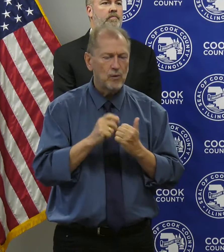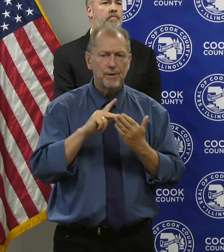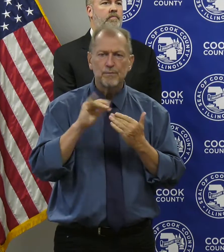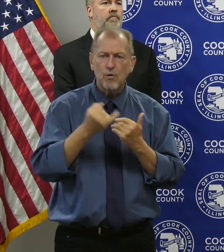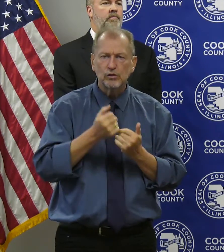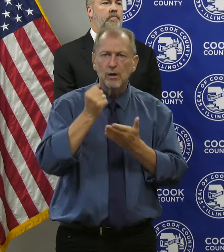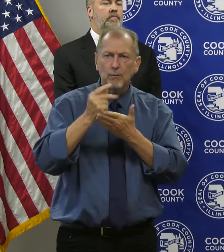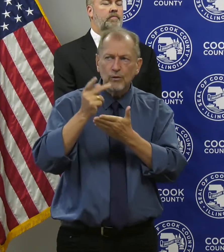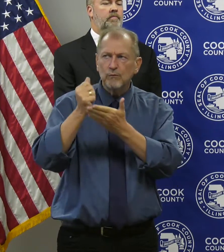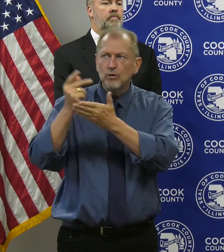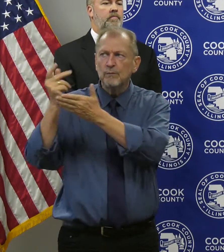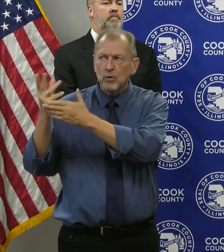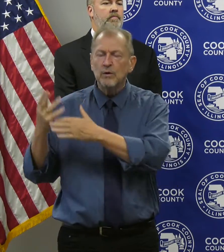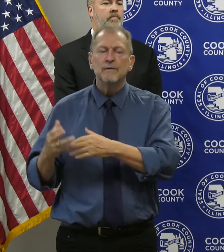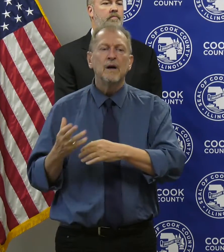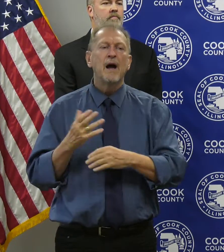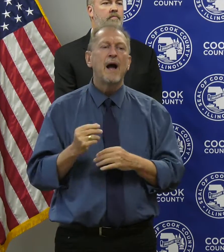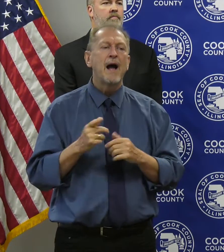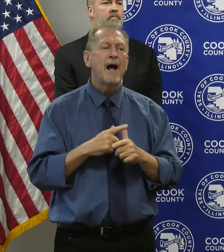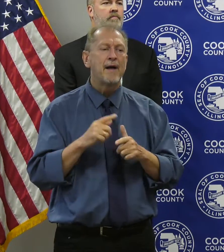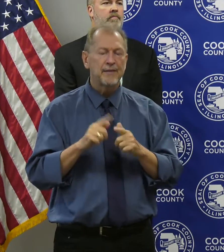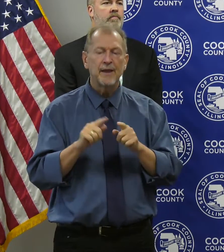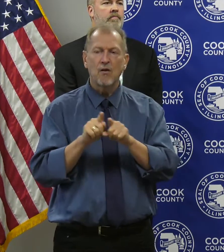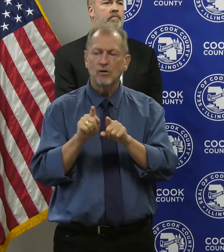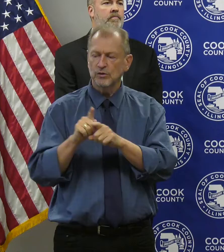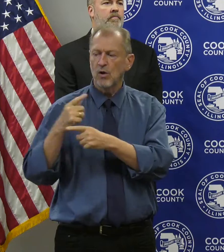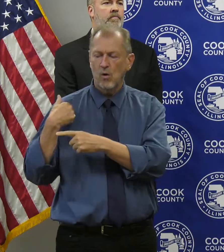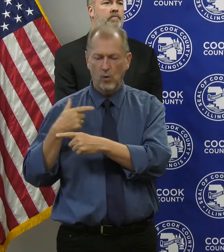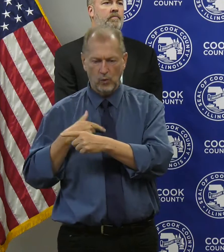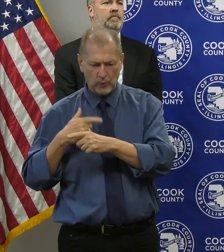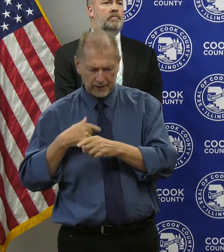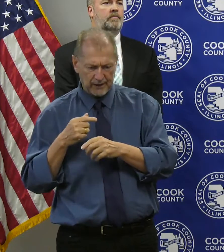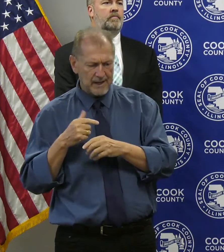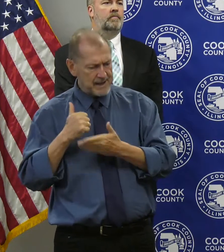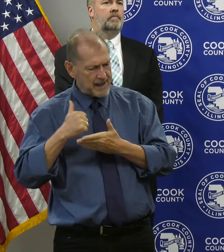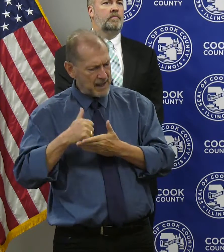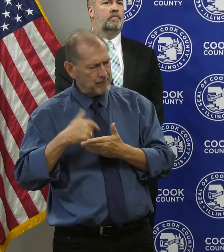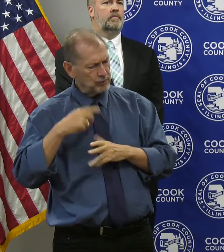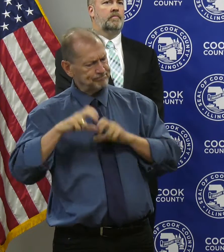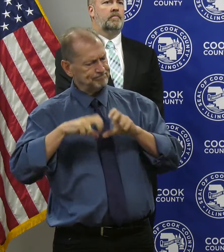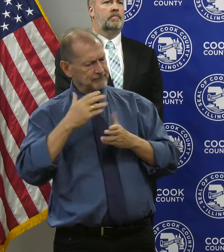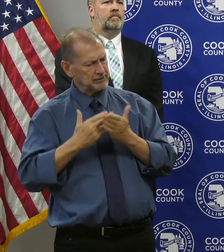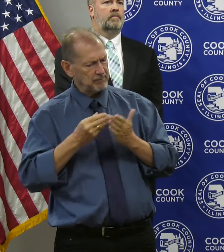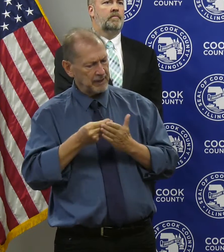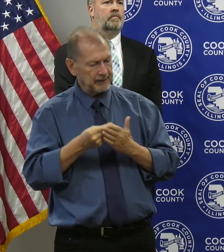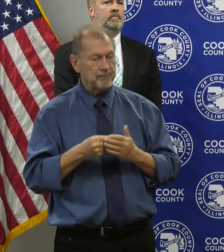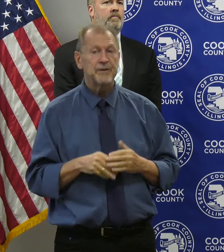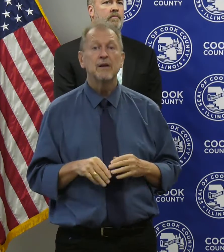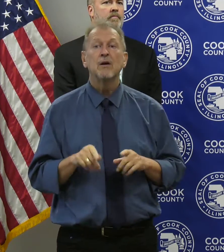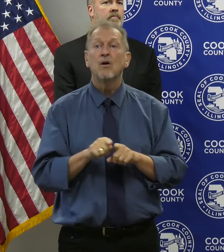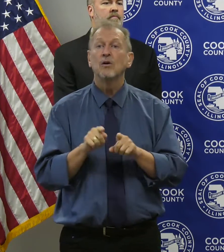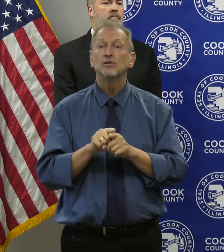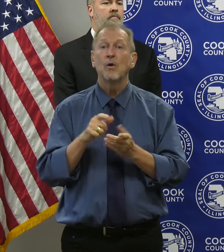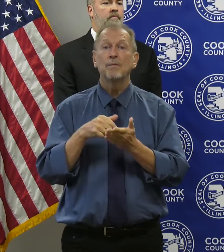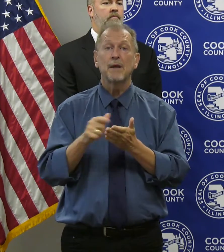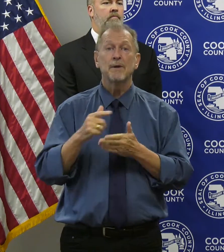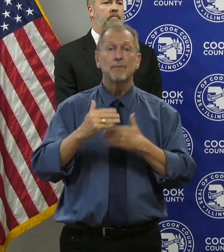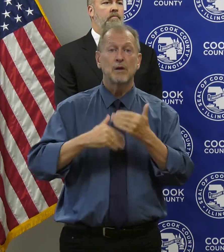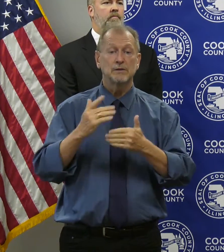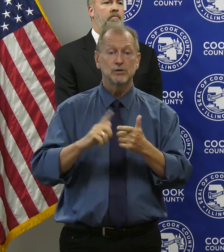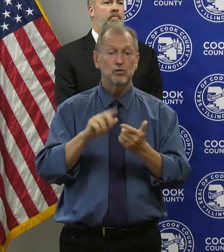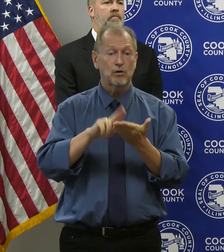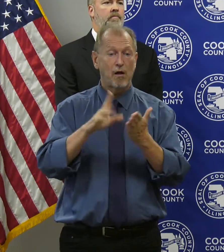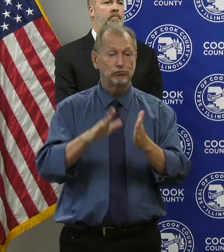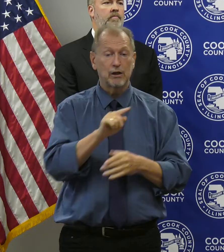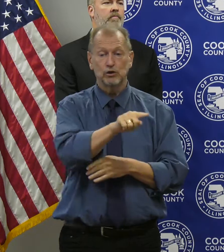approvals, and then we increased our incentives to do the work. Finally, we streamlined our payment processes directly to contractors to make sure the